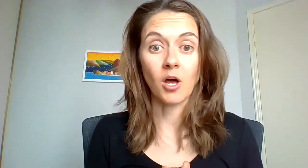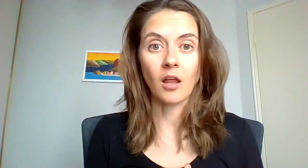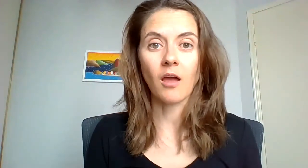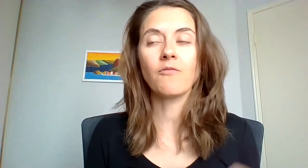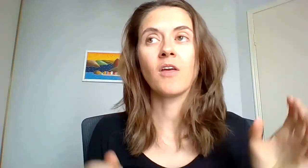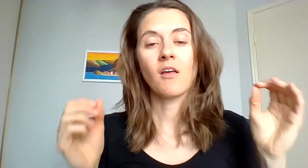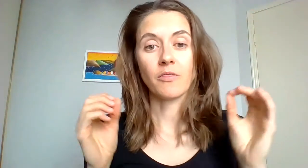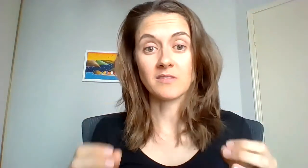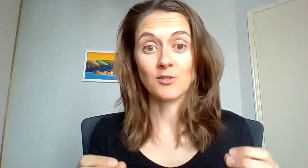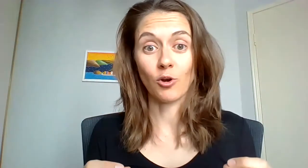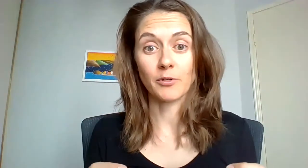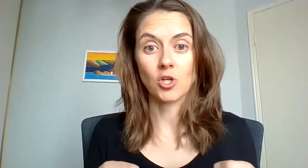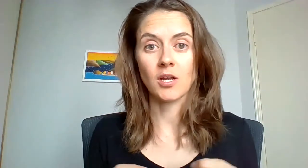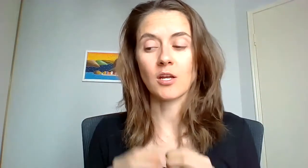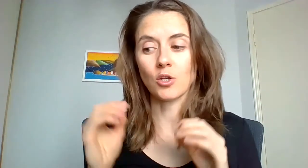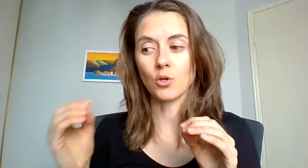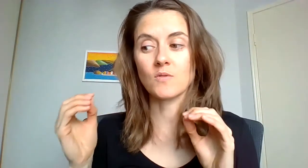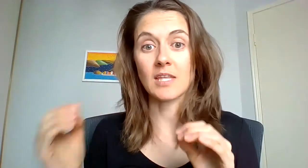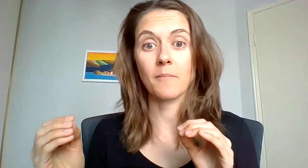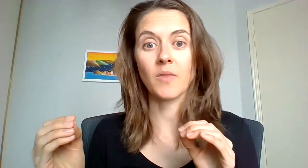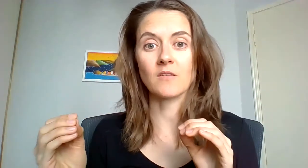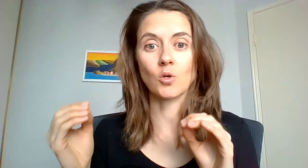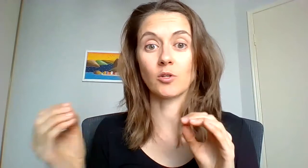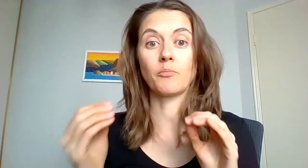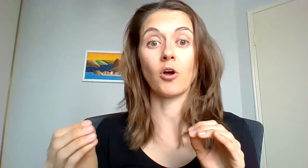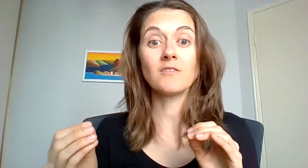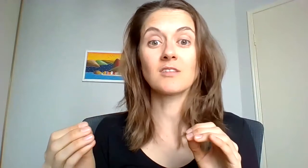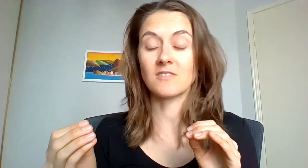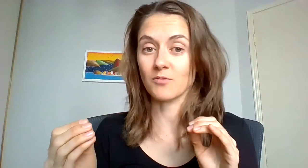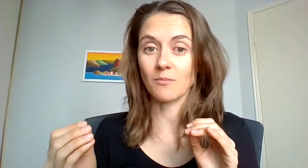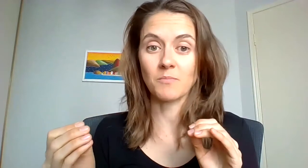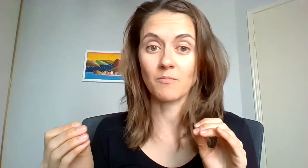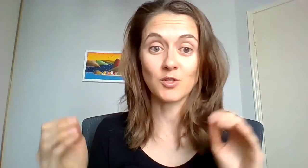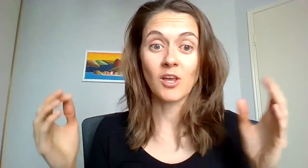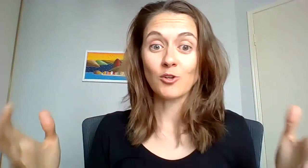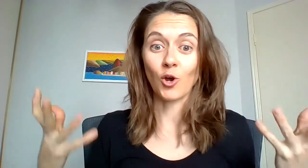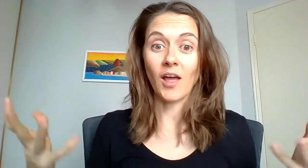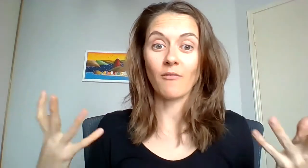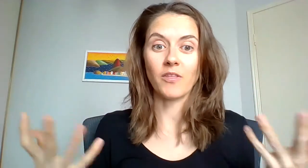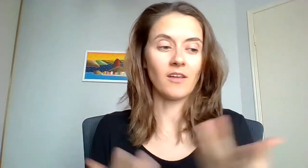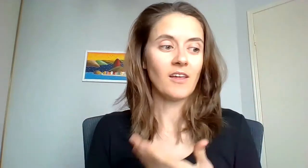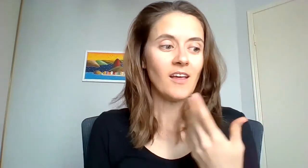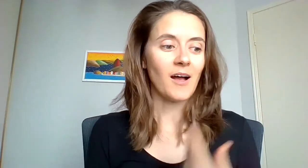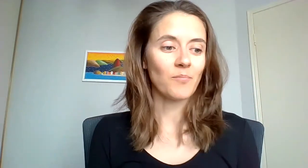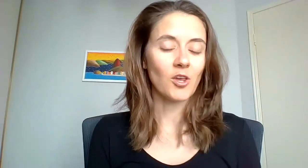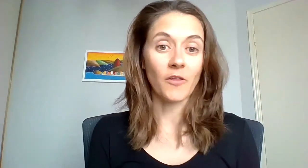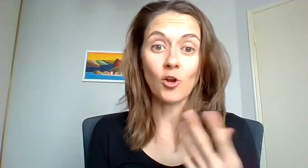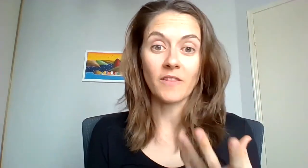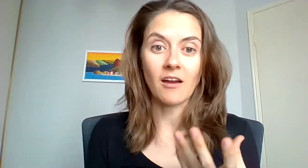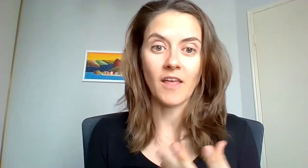my life this is your opportunity to use them as your little prods sometimes mums don't have the um you know they're not there in